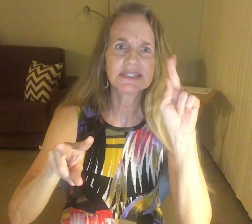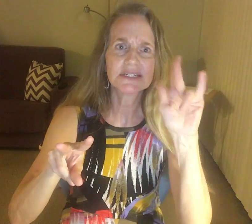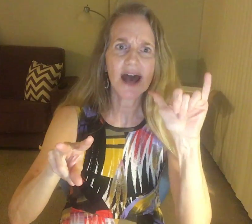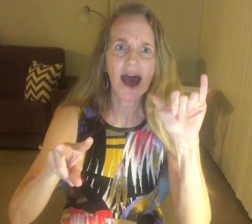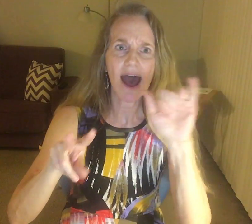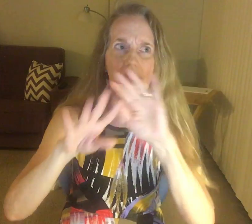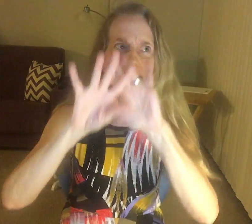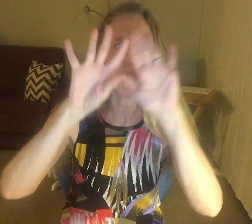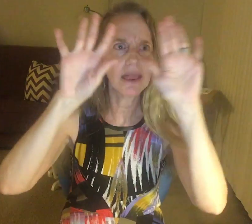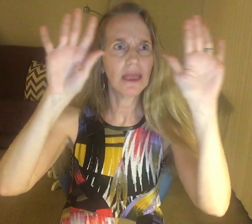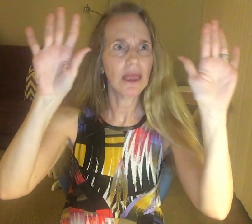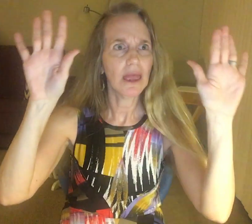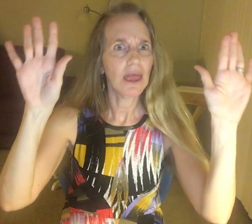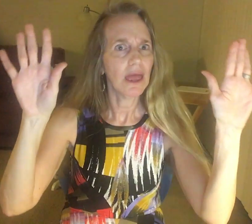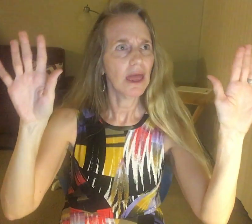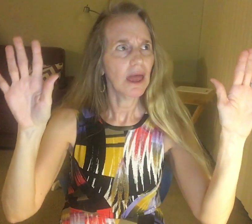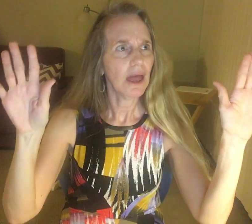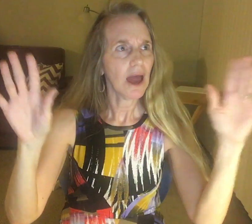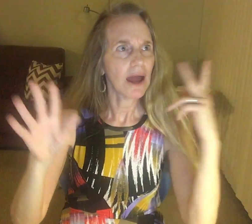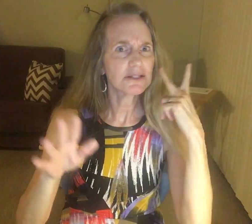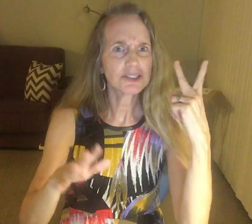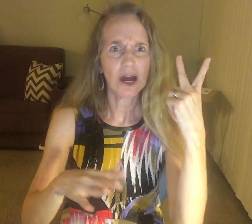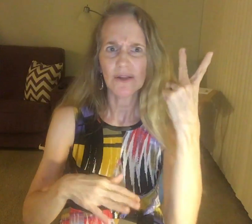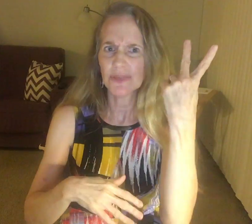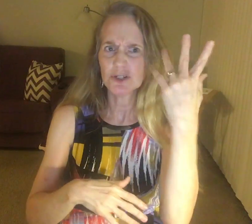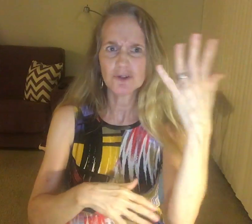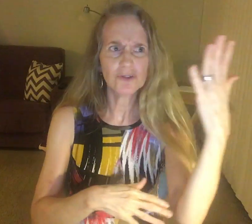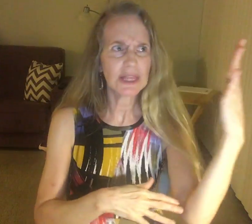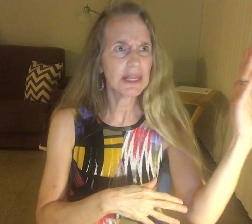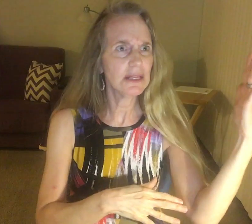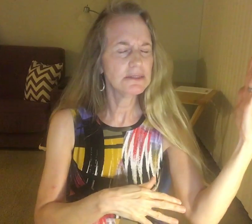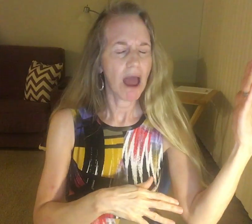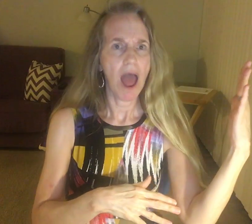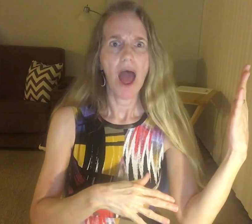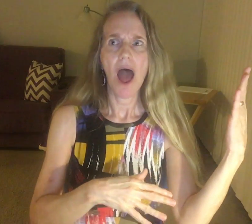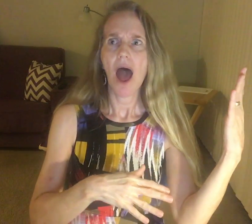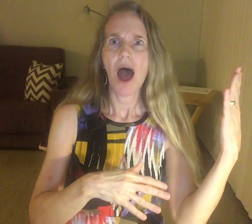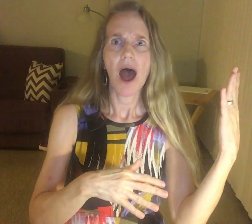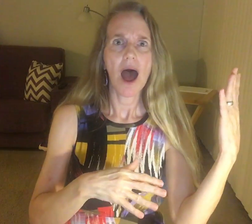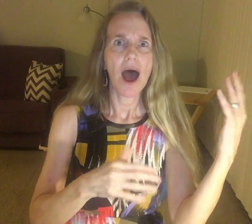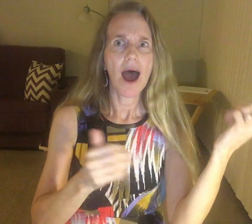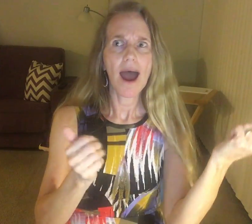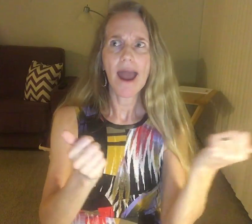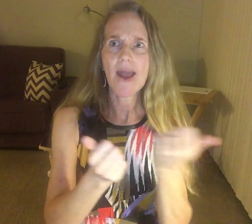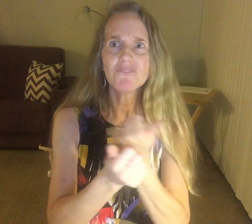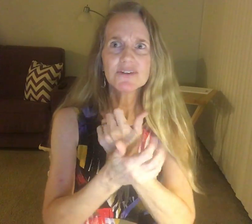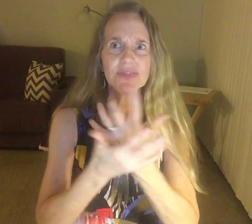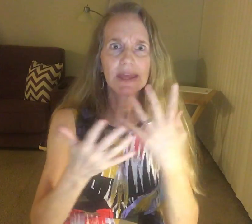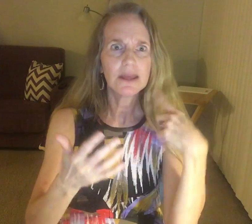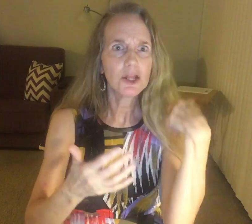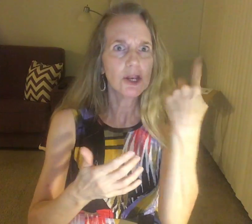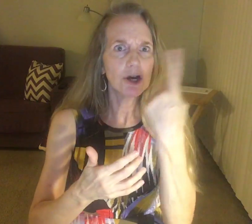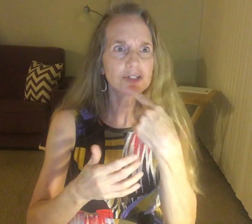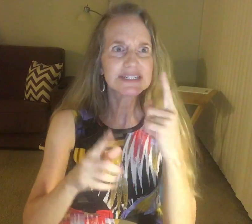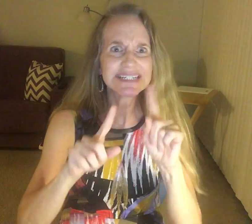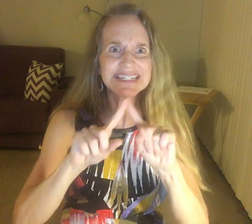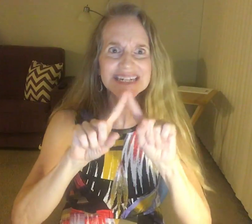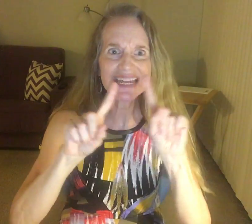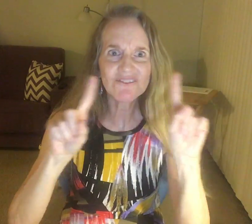guy, and I saw this tree, and everything looks, just tea,